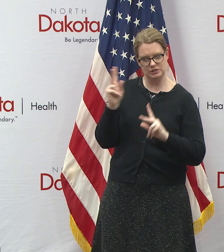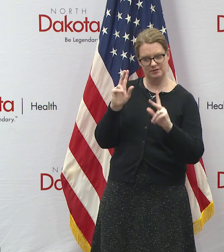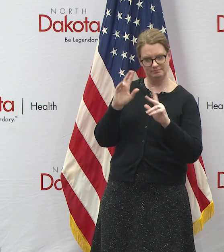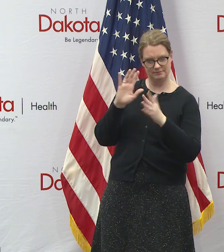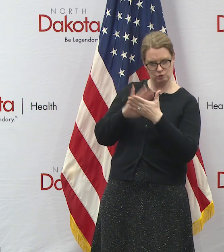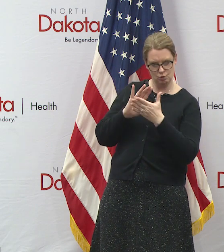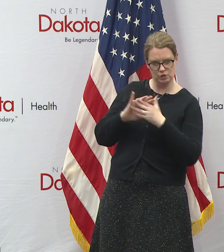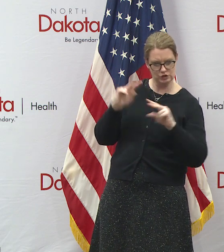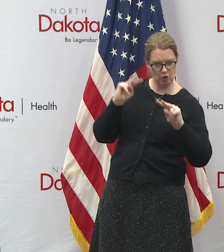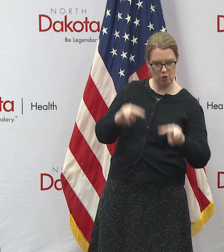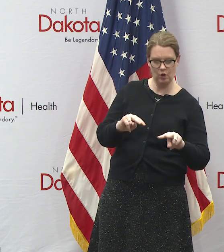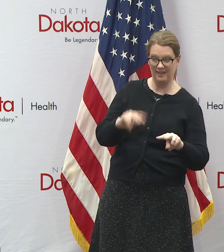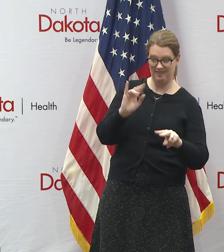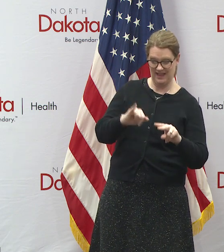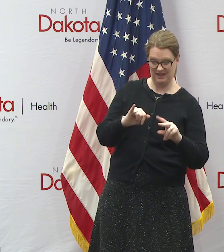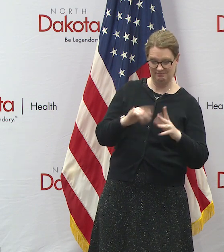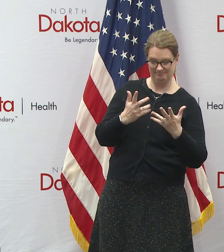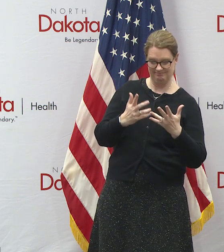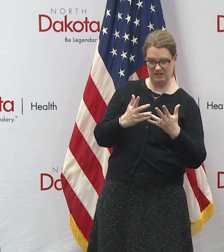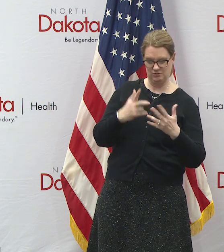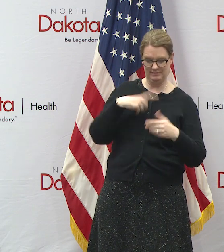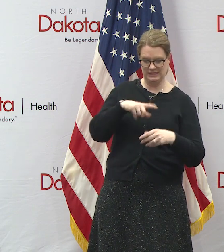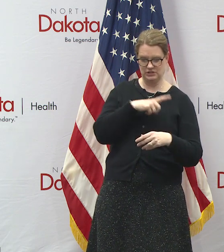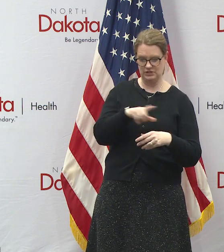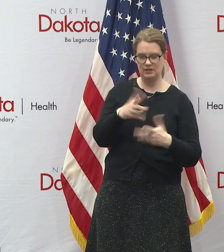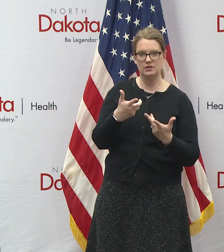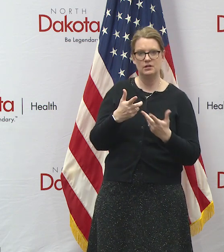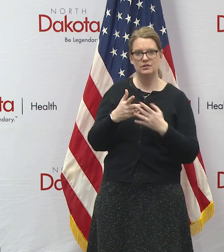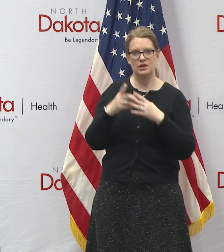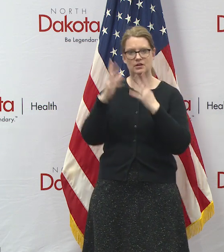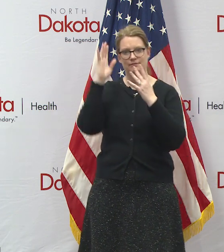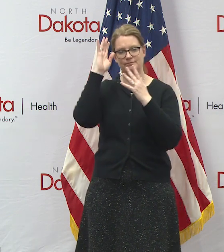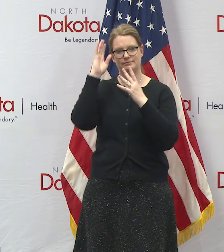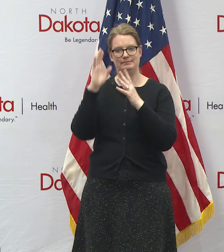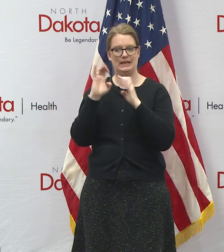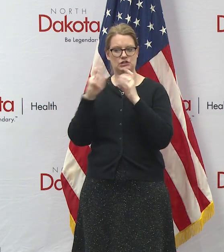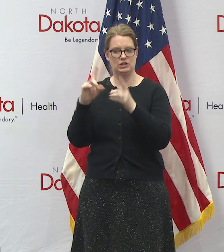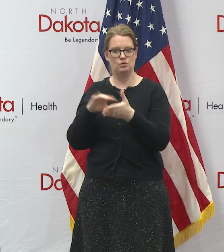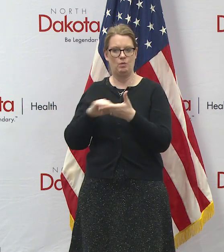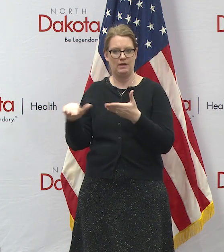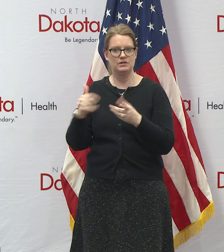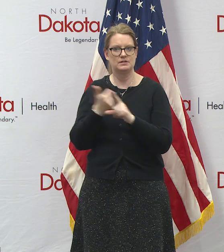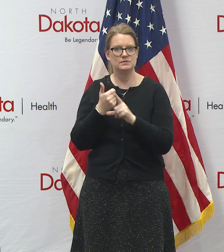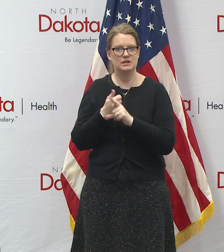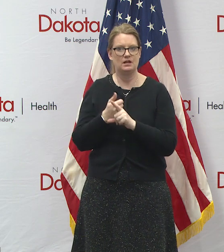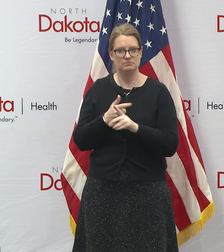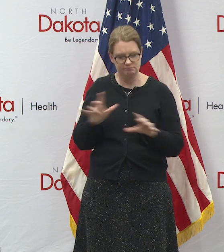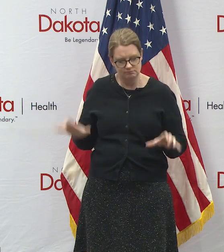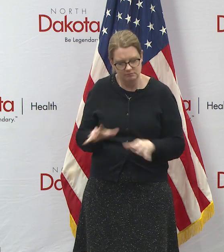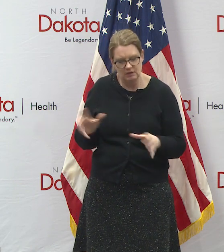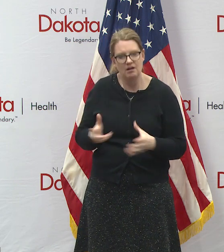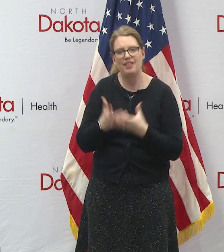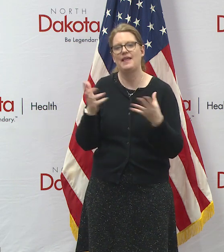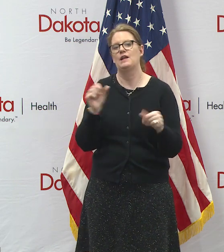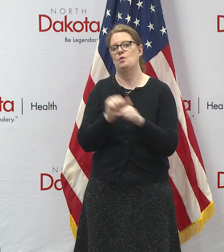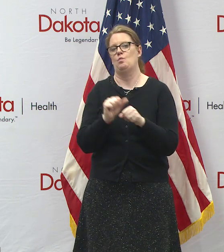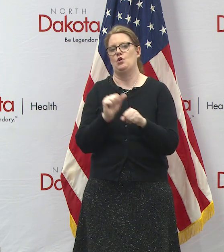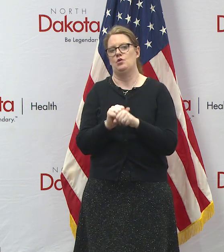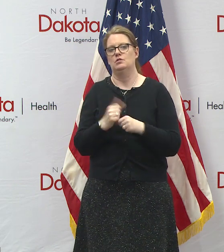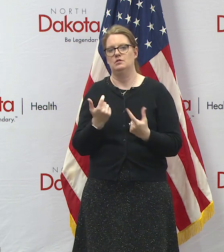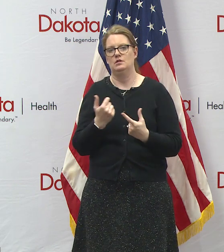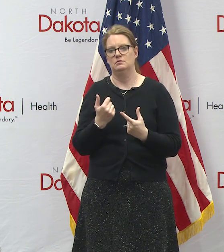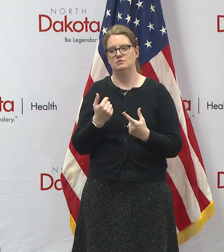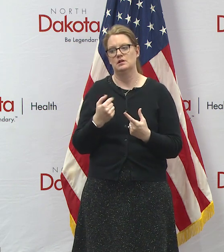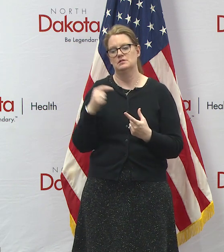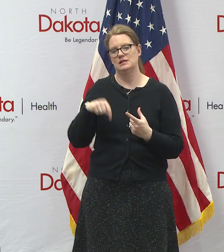some of the school districts through their innovation education waivers had essentially done much of the work that we're asking them to do now as part